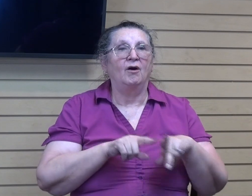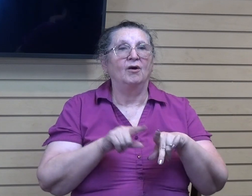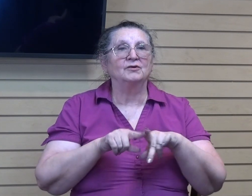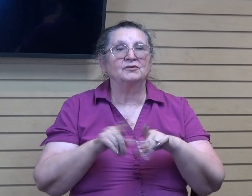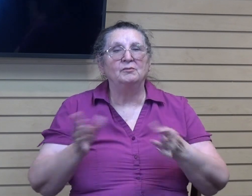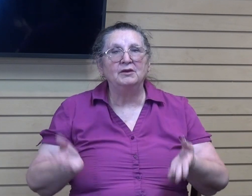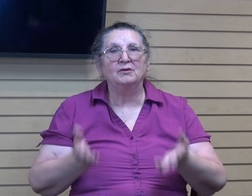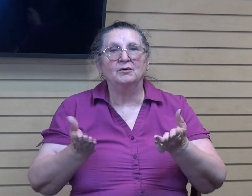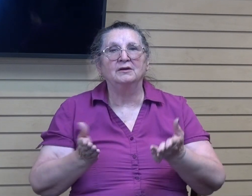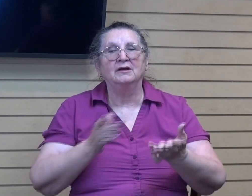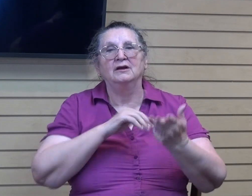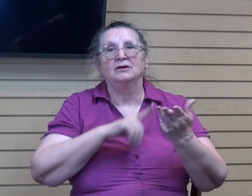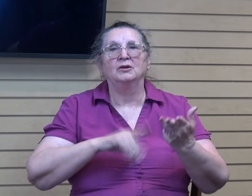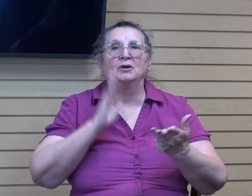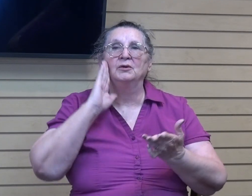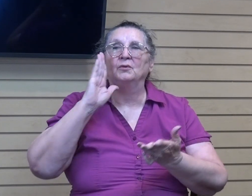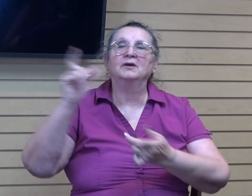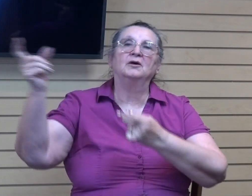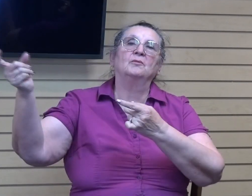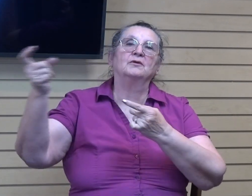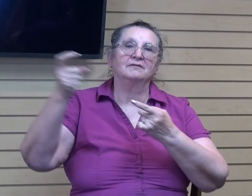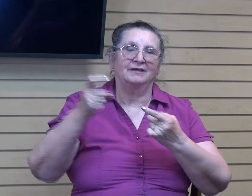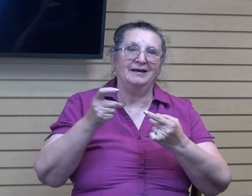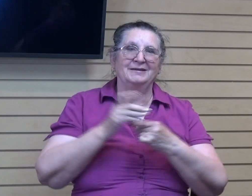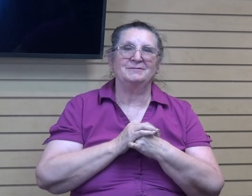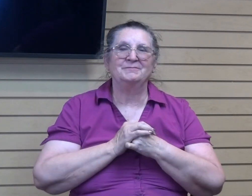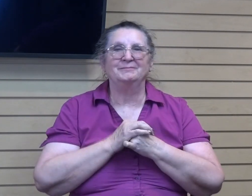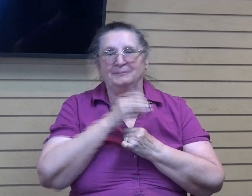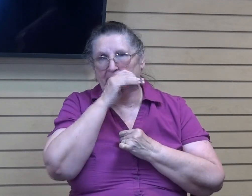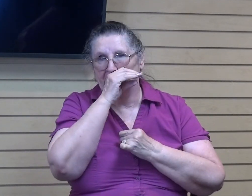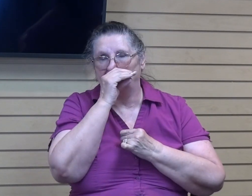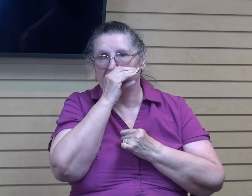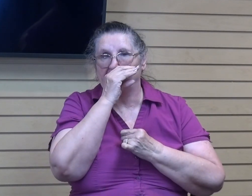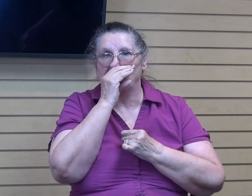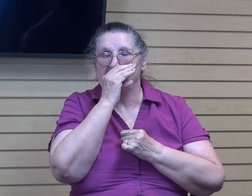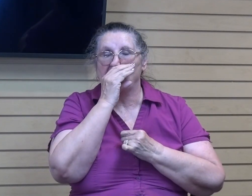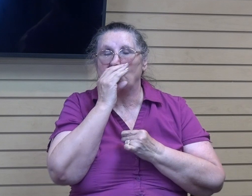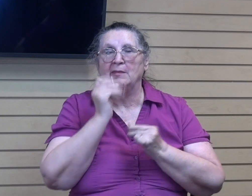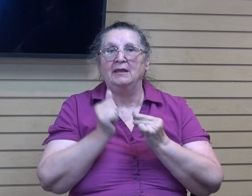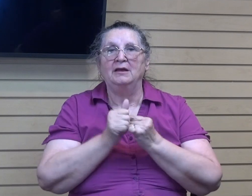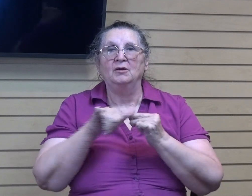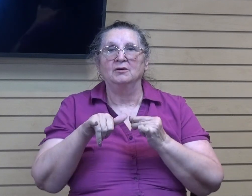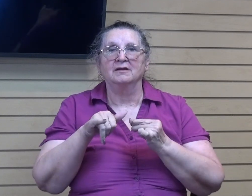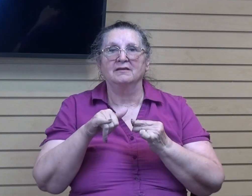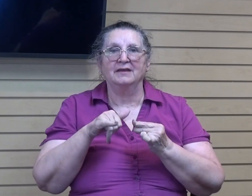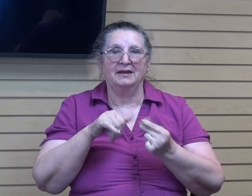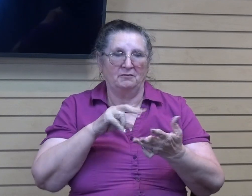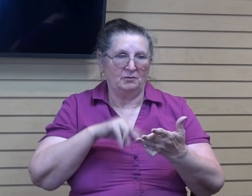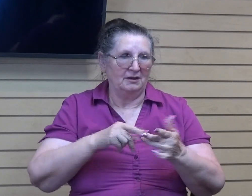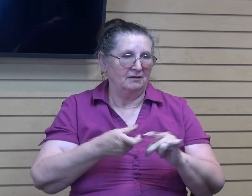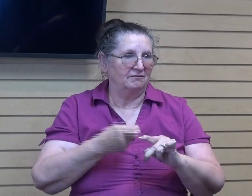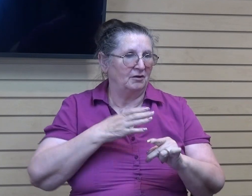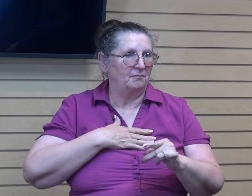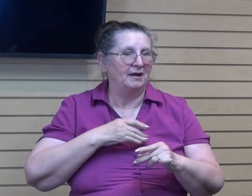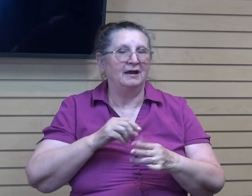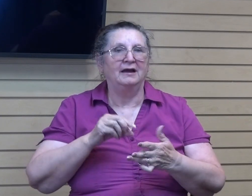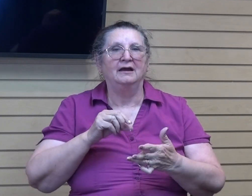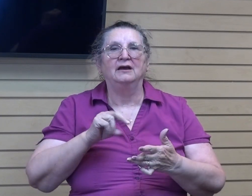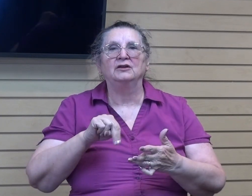that the Lord will provide. So with that I'm going to go ahead and read from my notes. As I shared in the